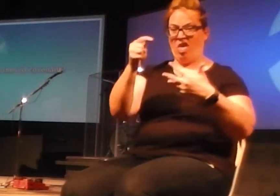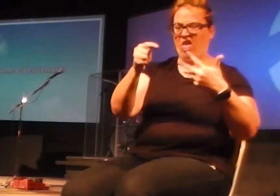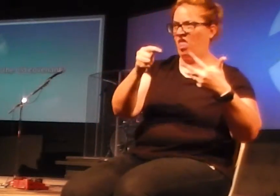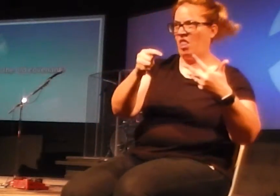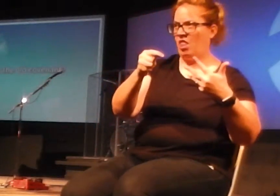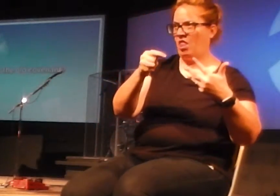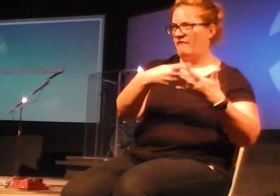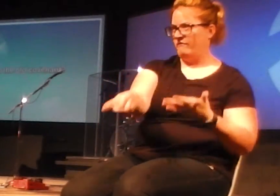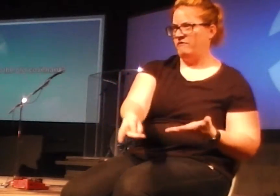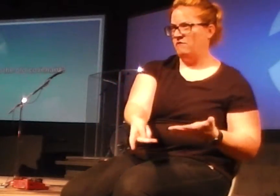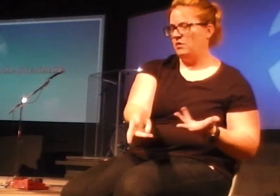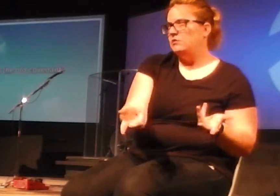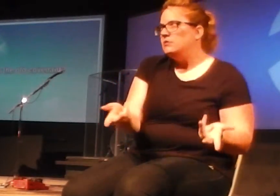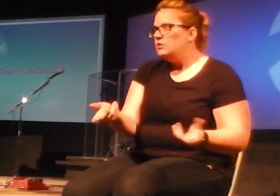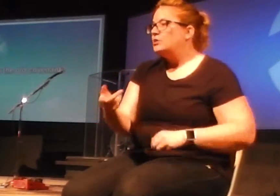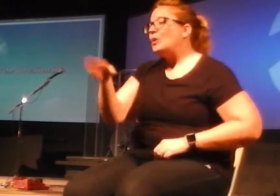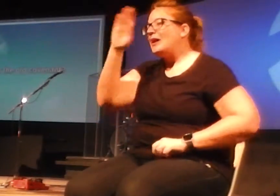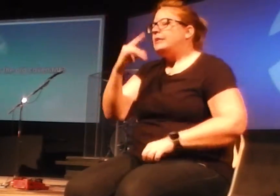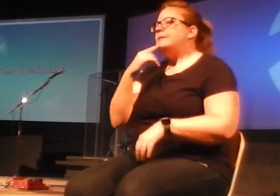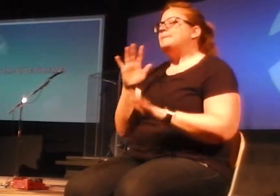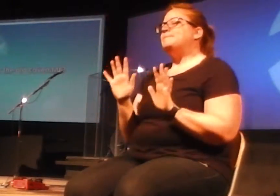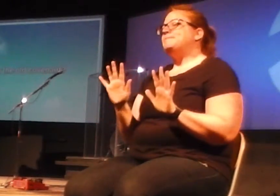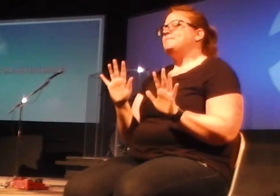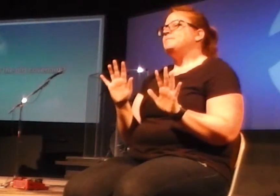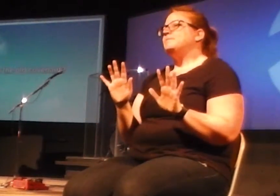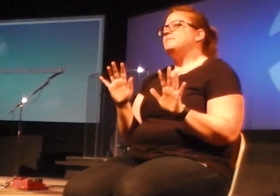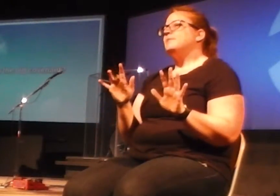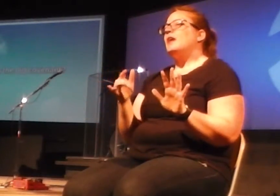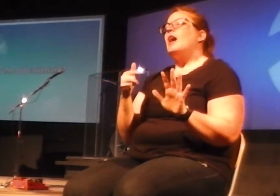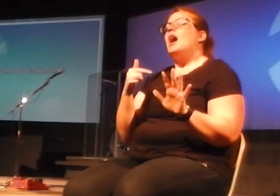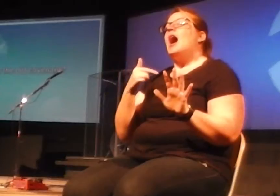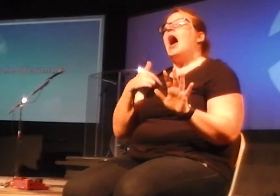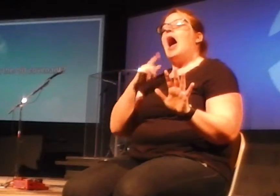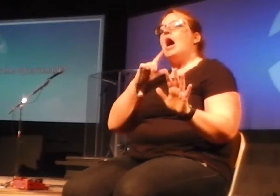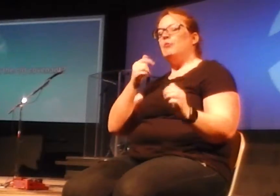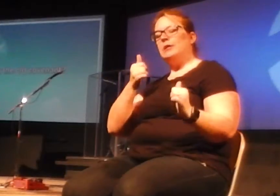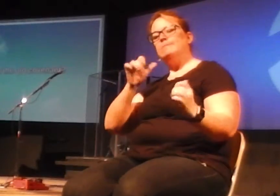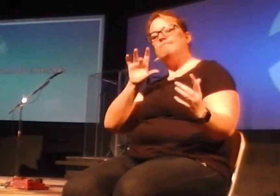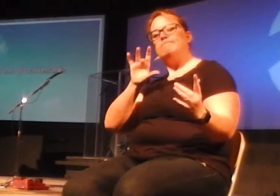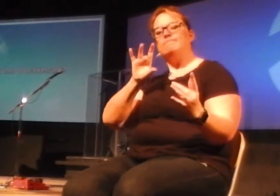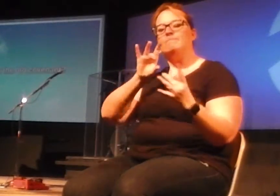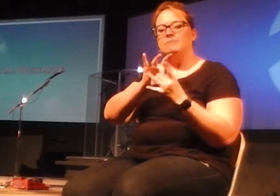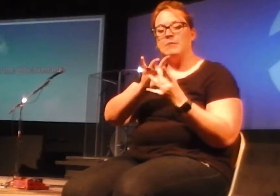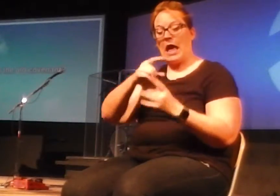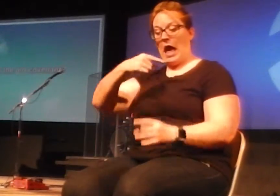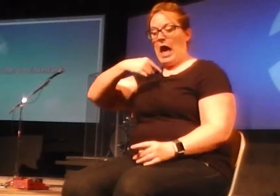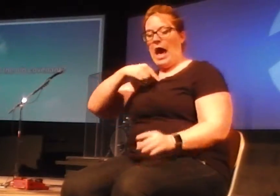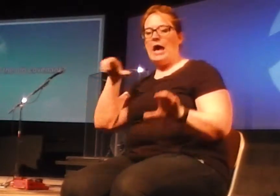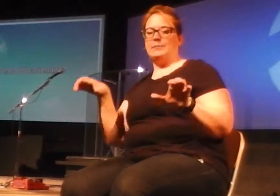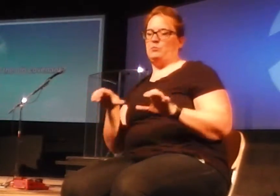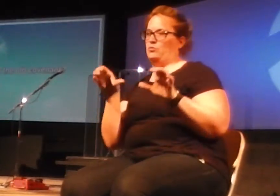So, God says, I am reaching out, I am happy to start a new covenant.